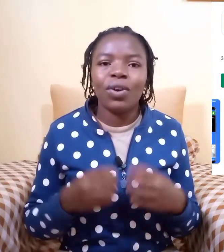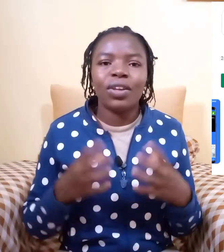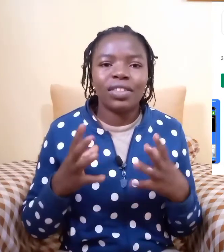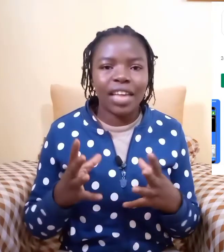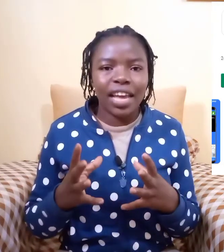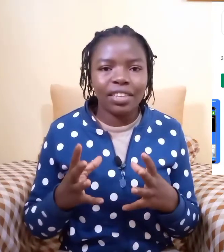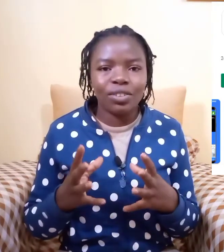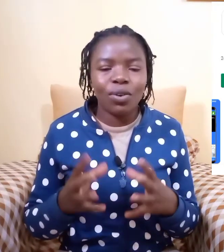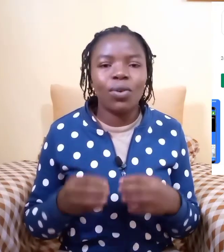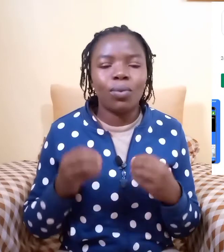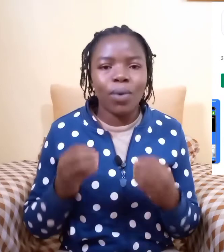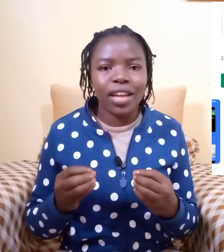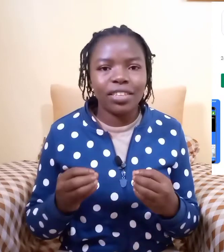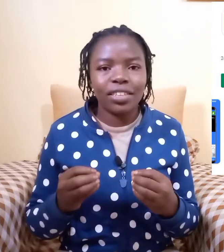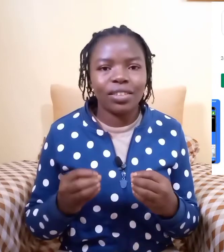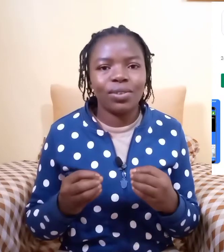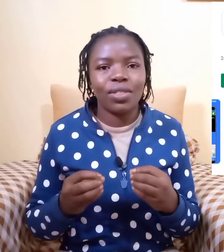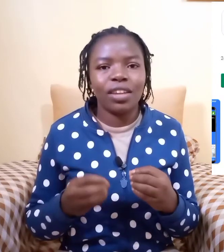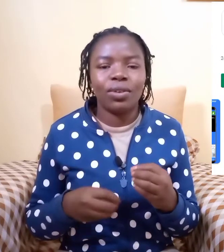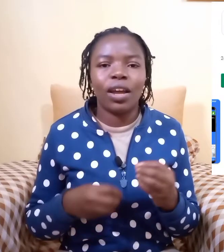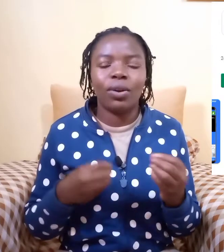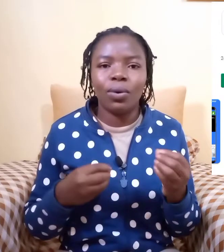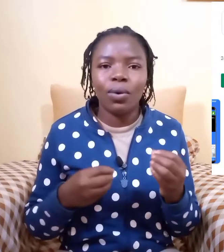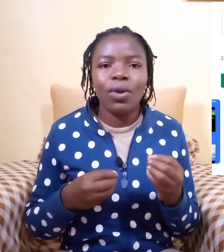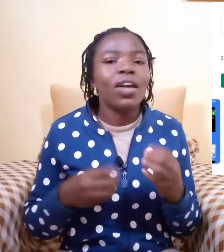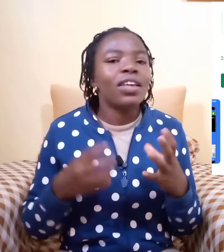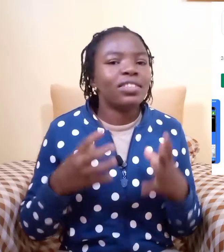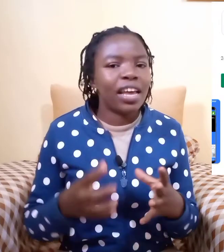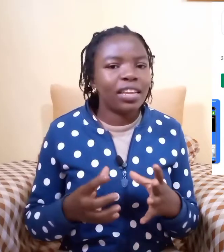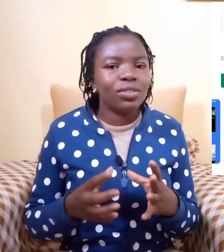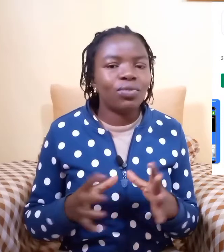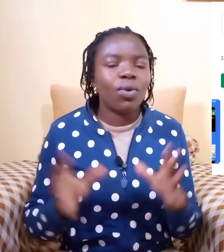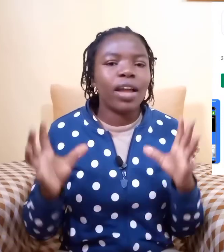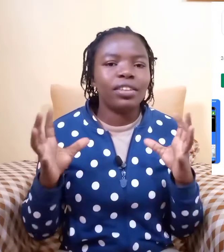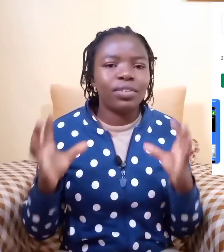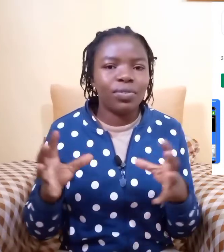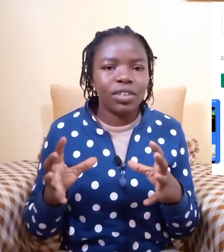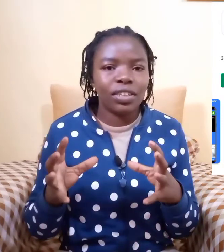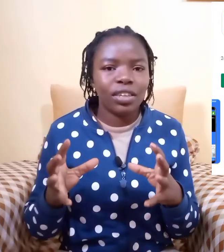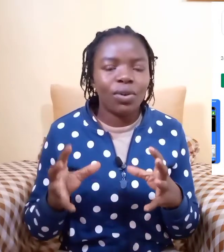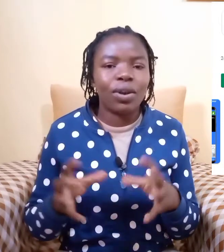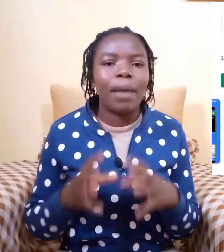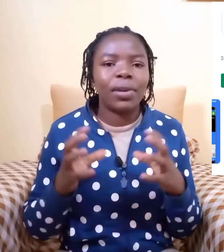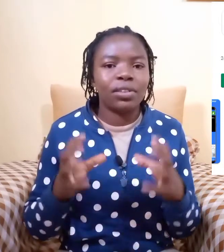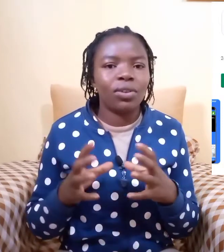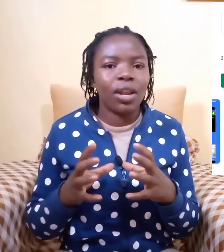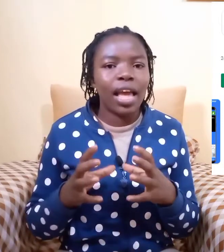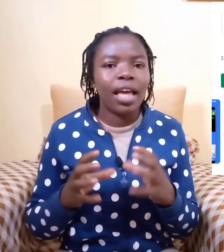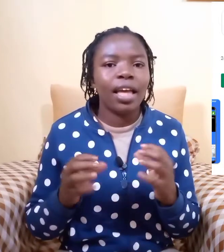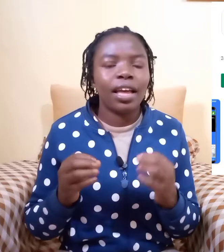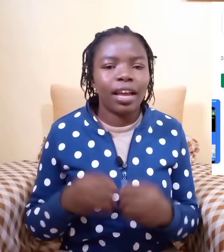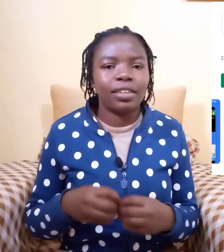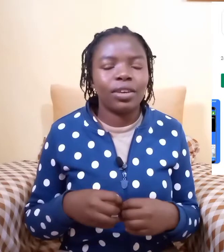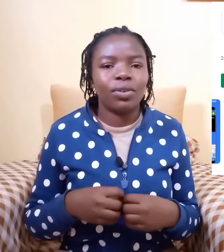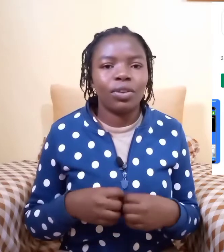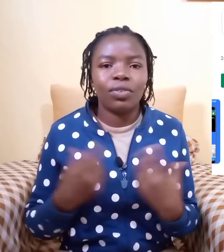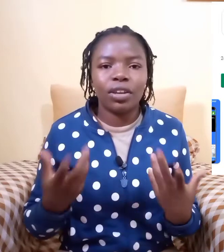signs or words so that you can know signs for a different or a particular category for